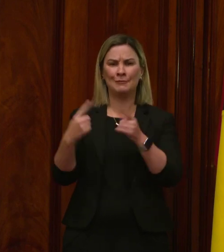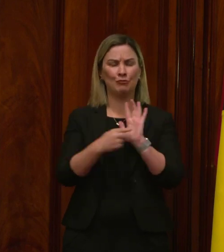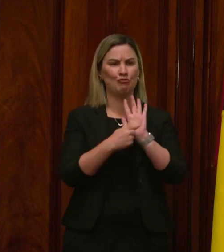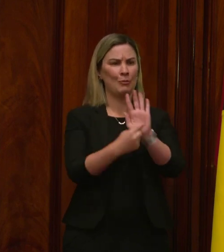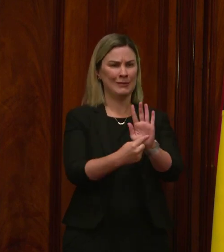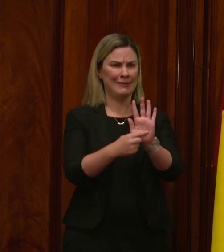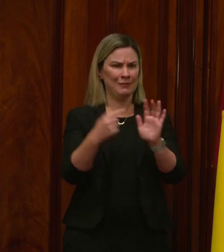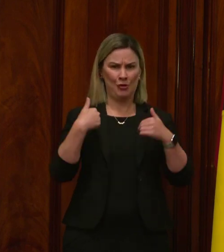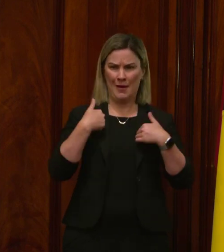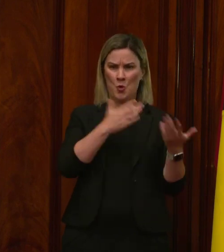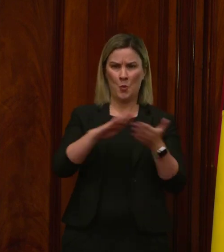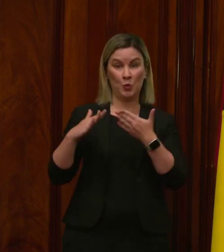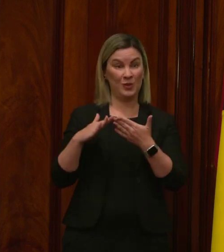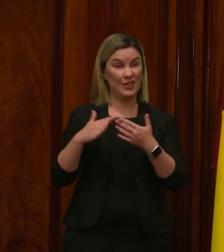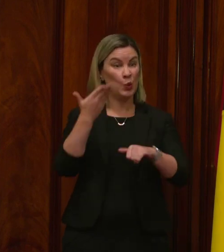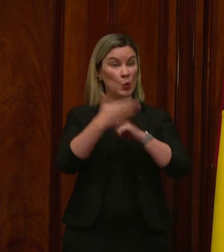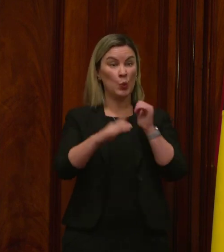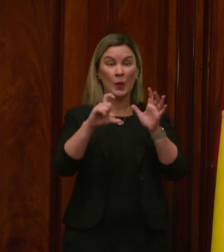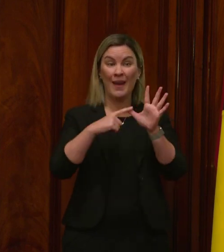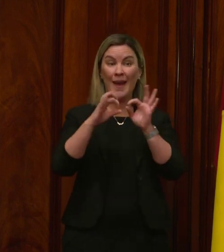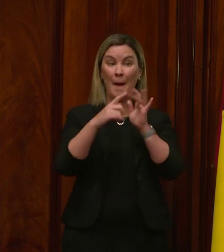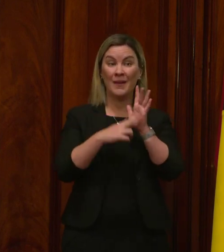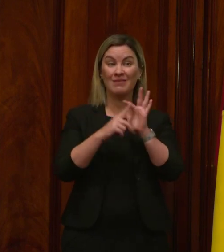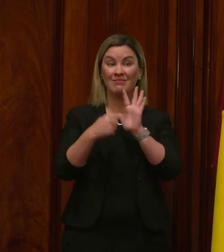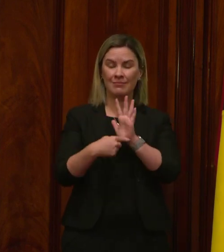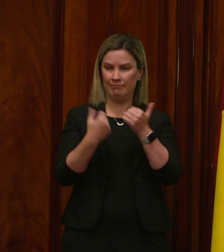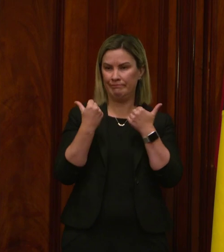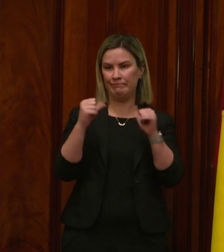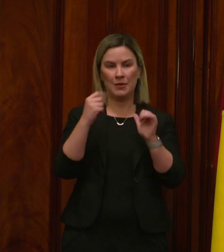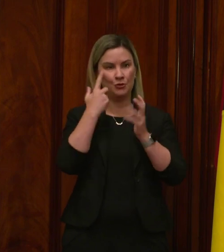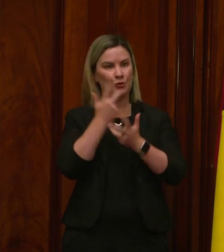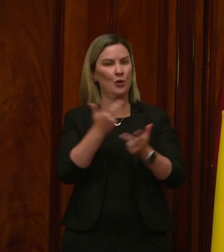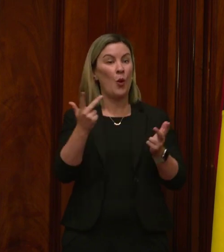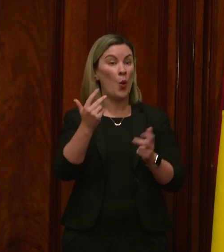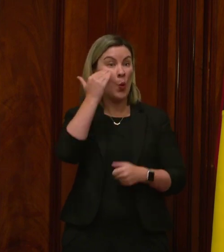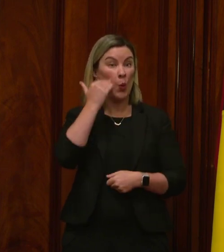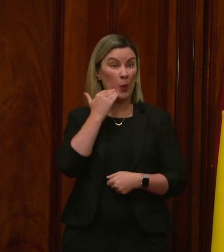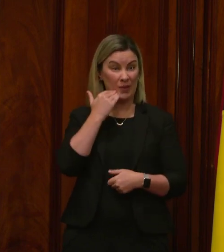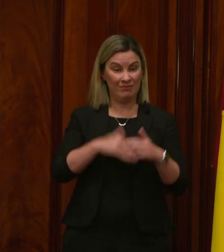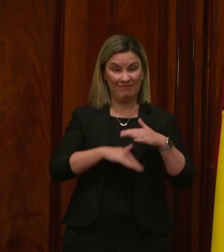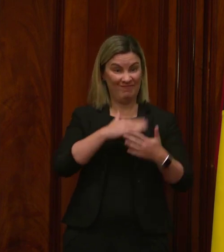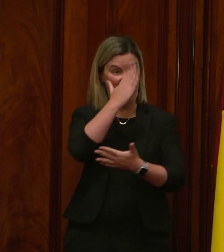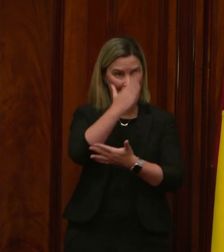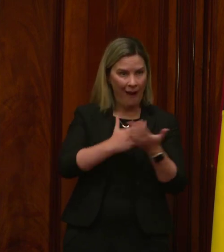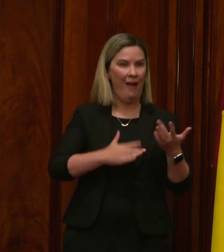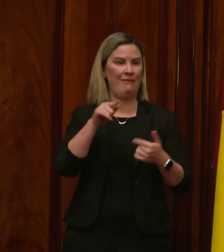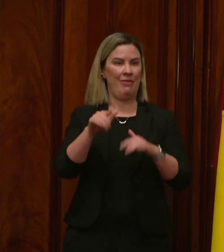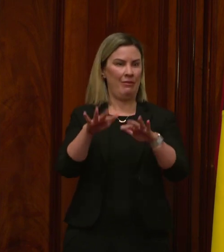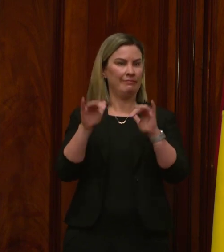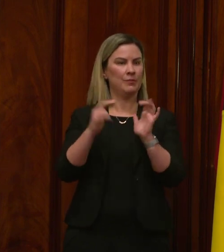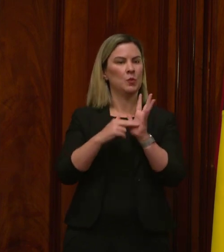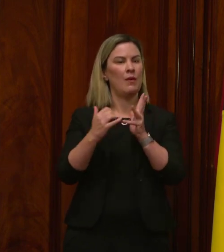The new cabinet is emblematic of this. For the first time in our history, women make up half of the New South Wales cabinet.